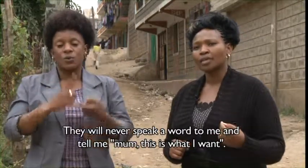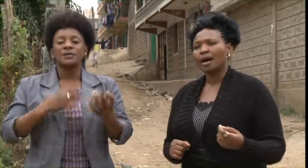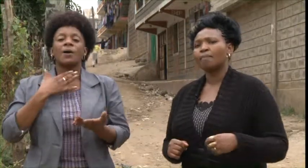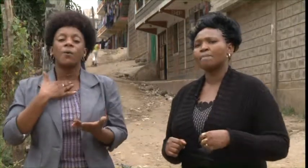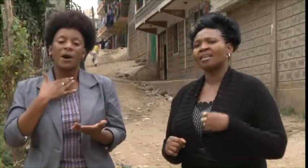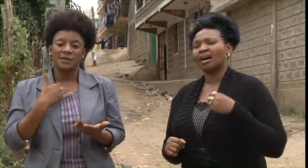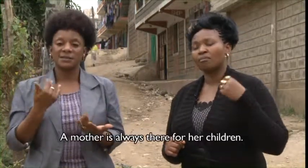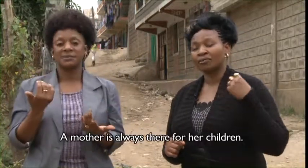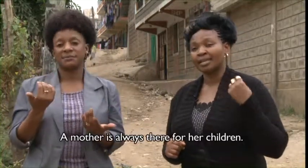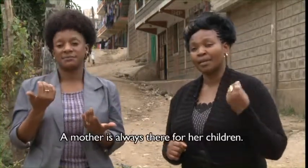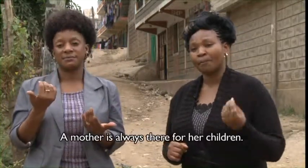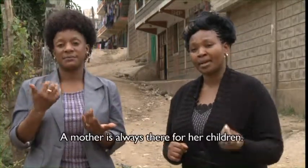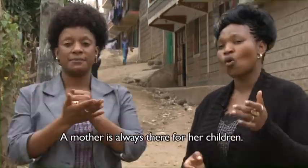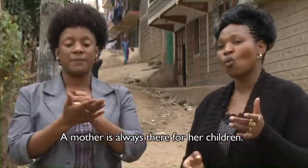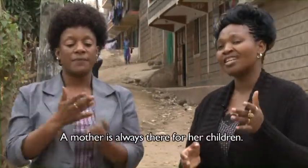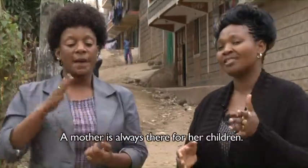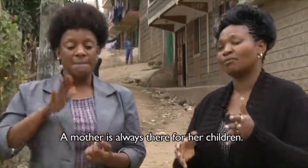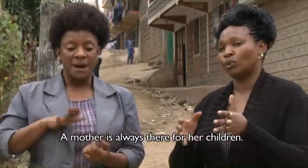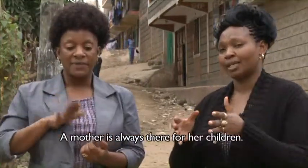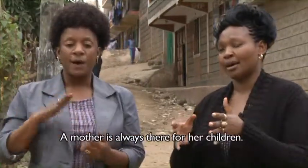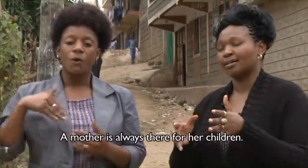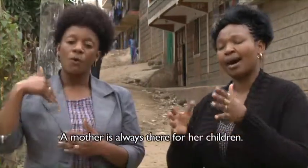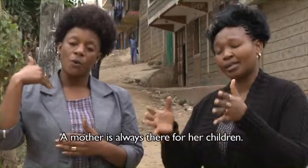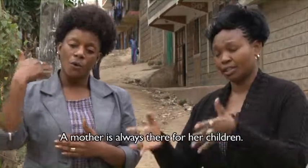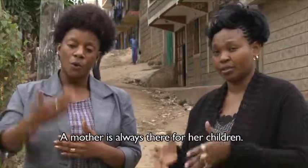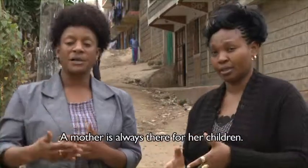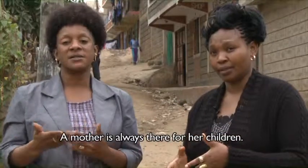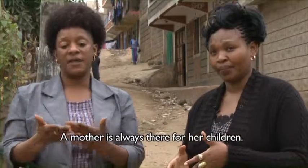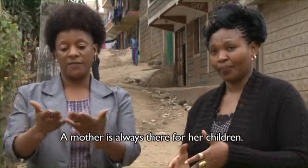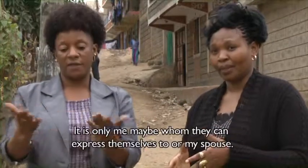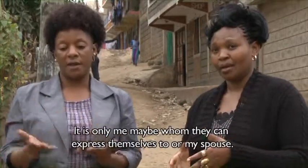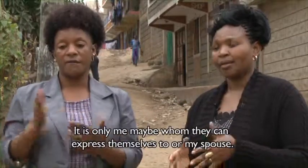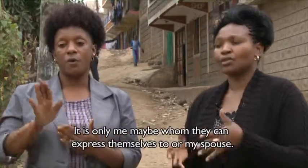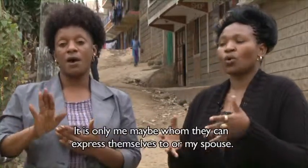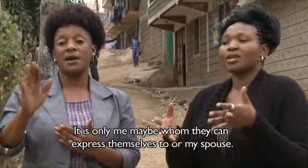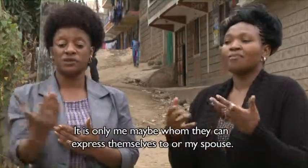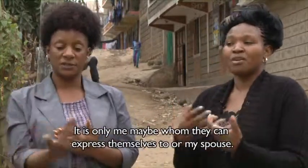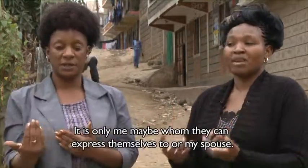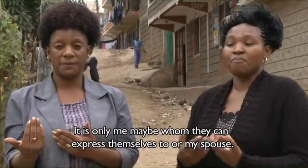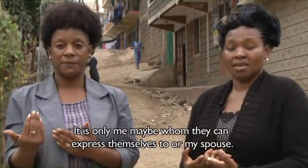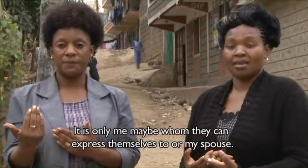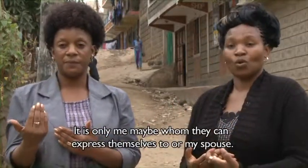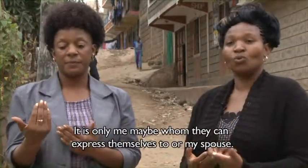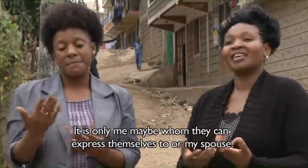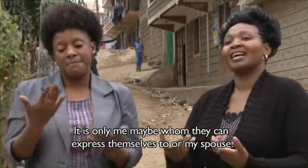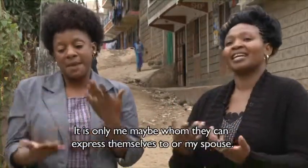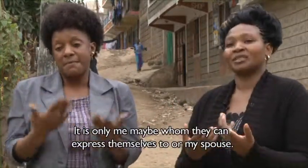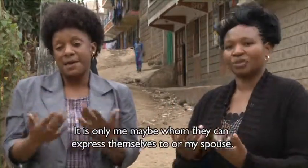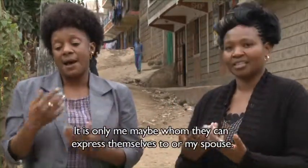A mother is always there for our children. It's only me maybe whom they can express